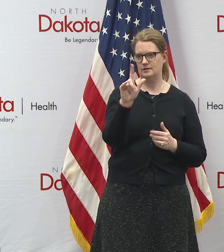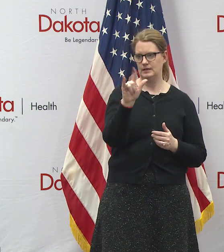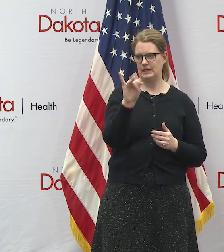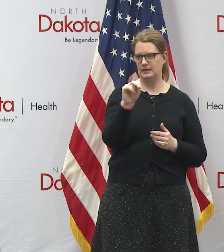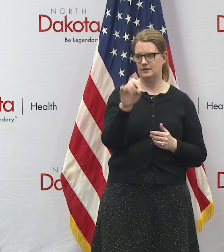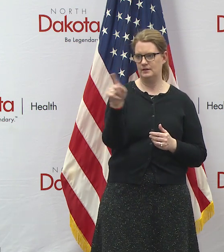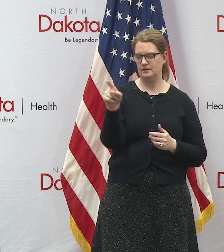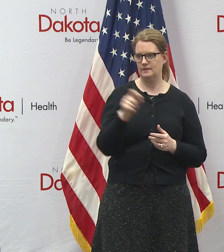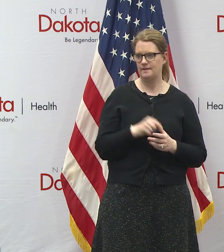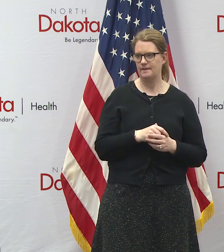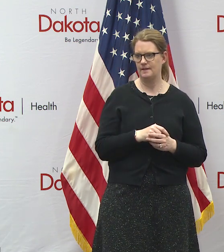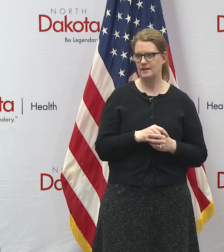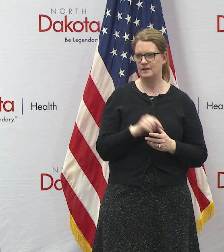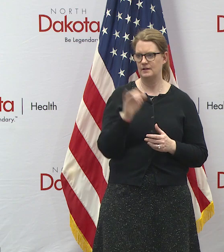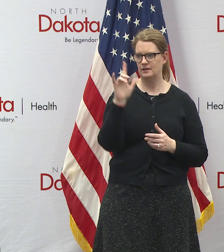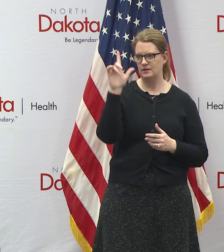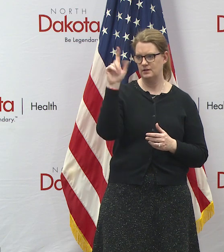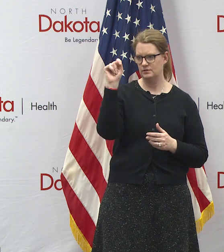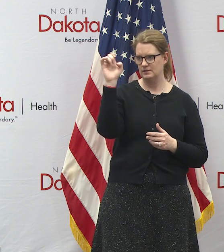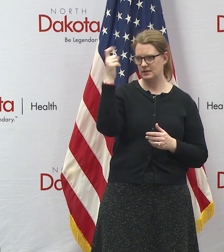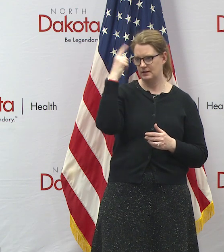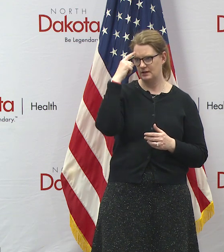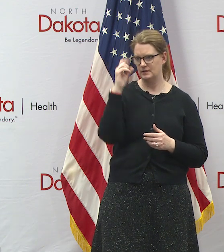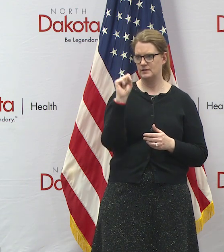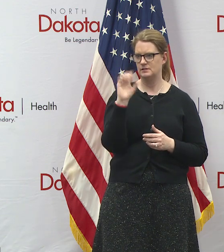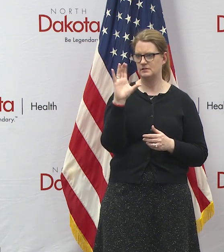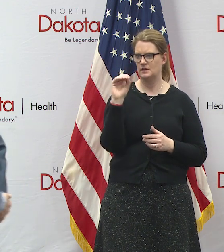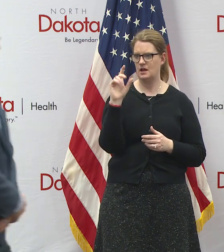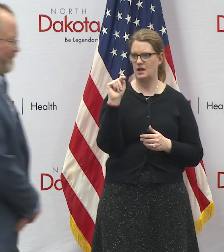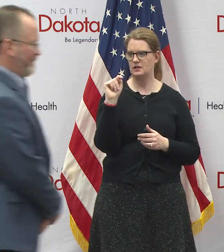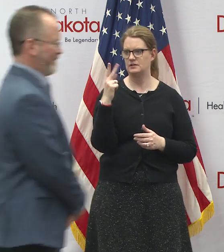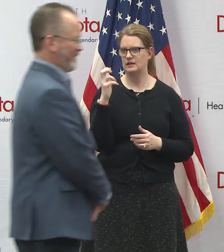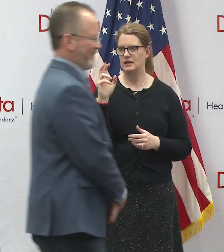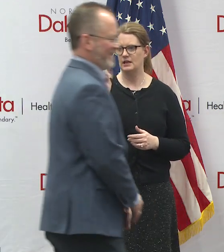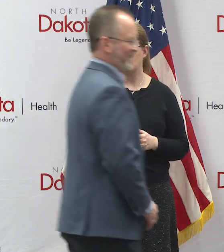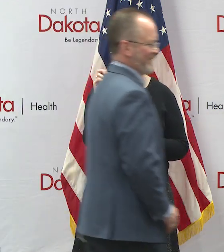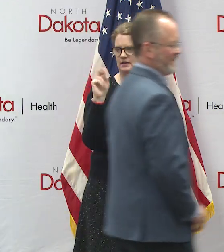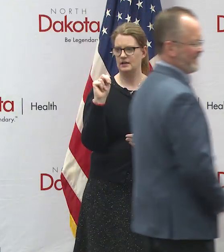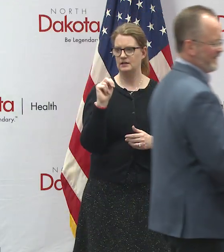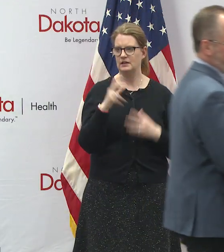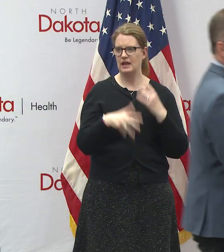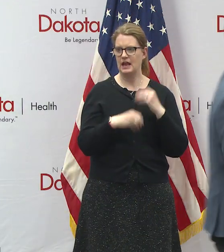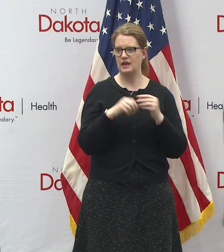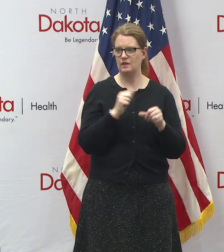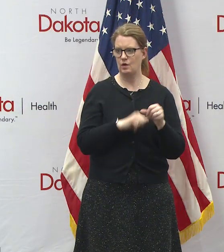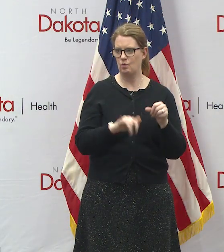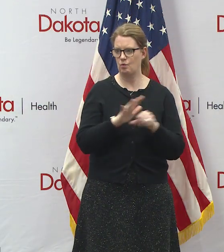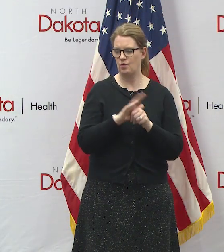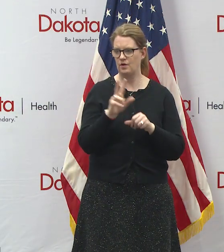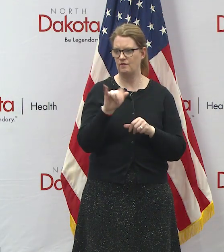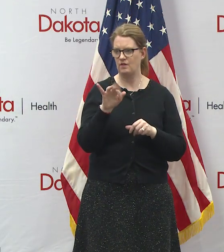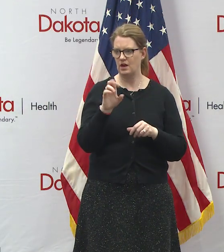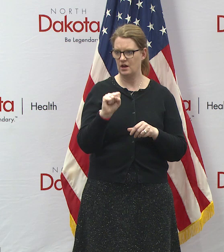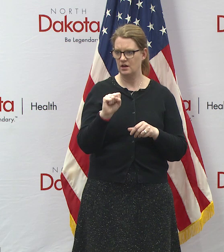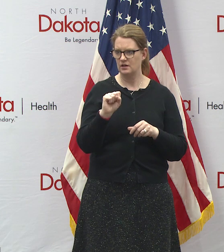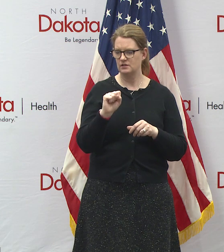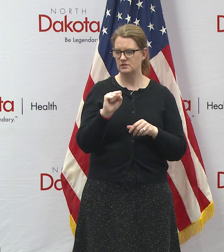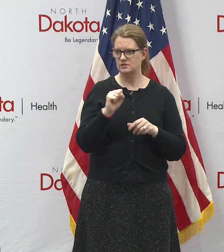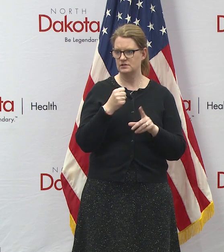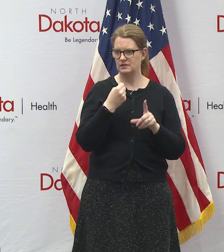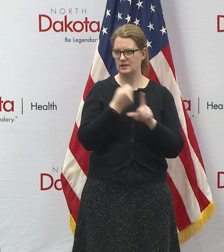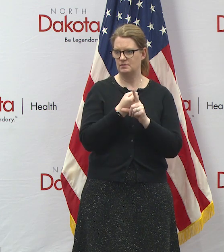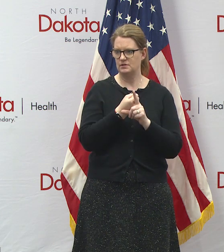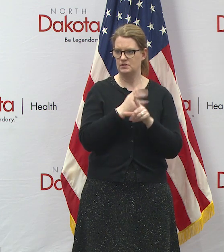after you uh for the lieutenant governor from scott hennon adding the coronavirus impact to the already stressed oil